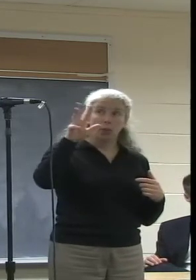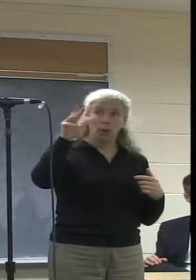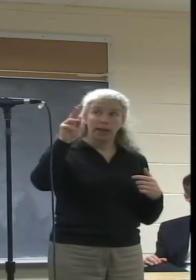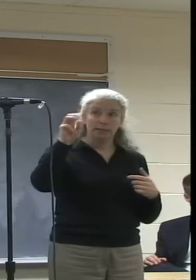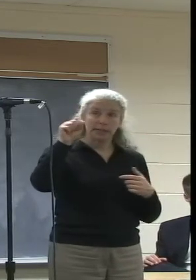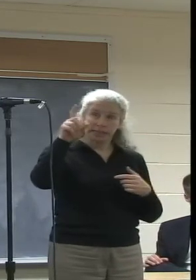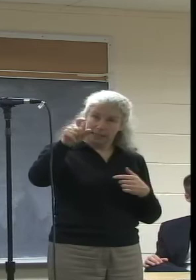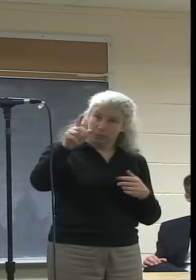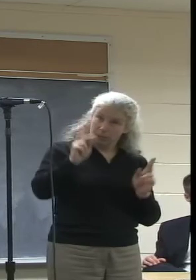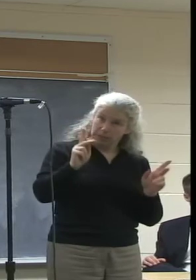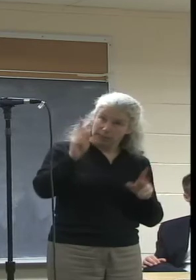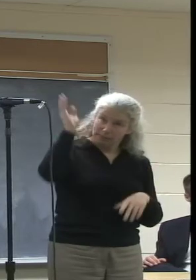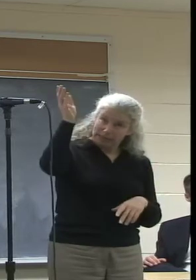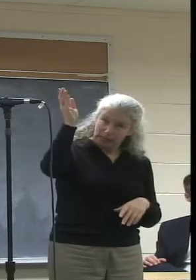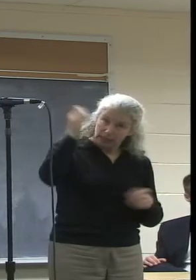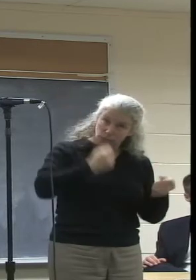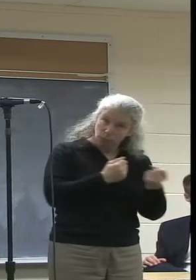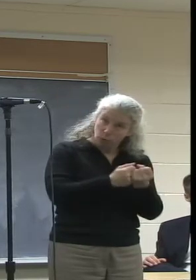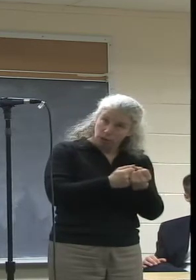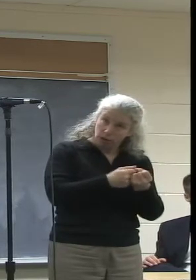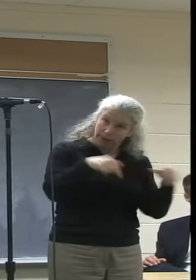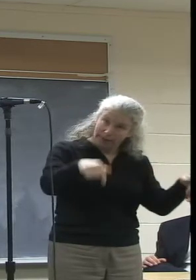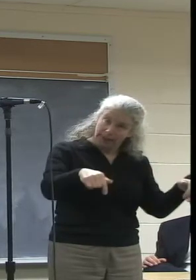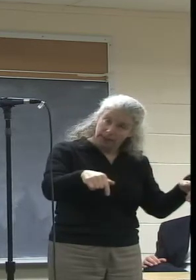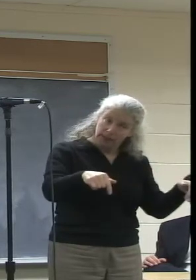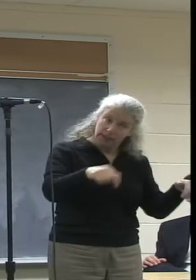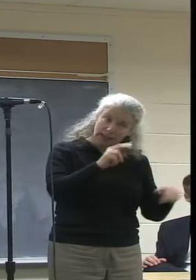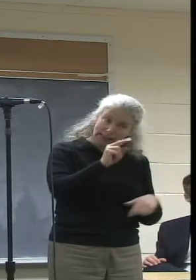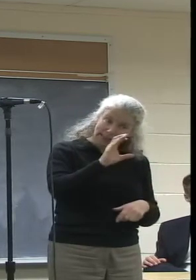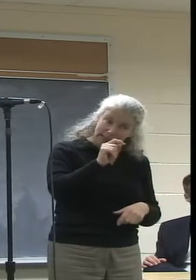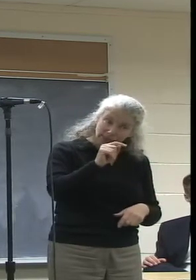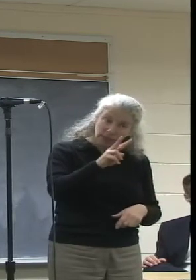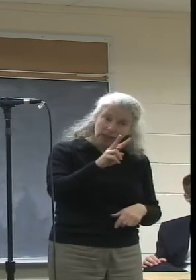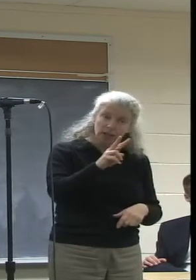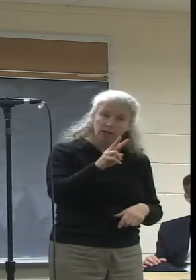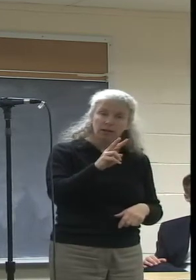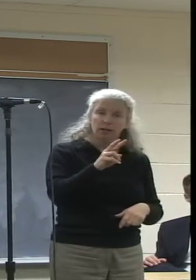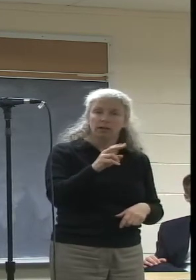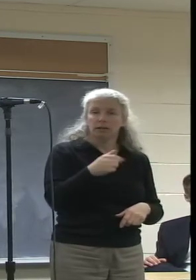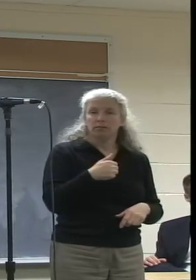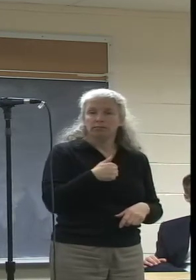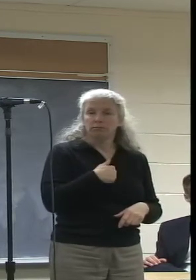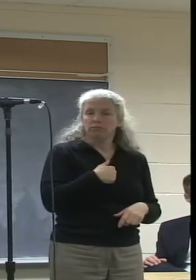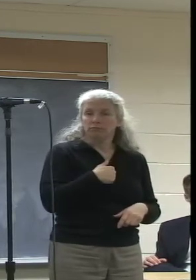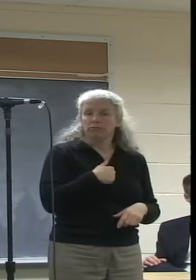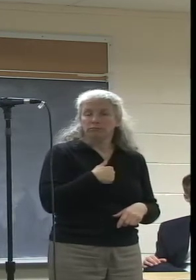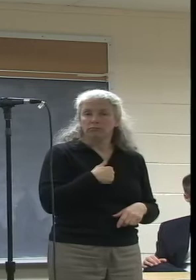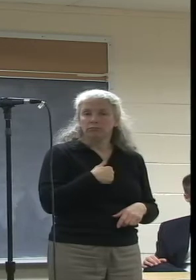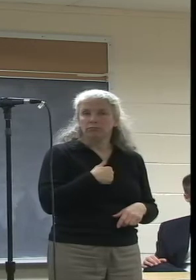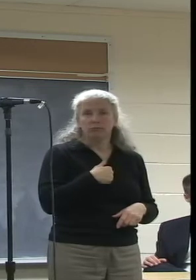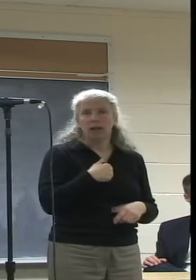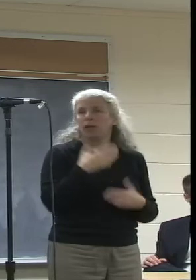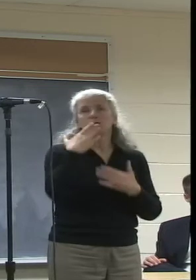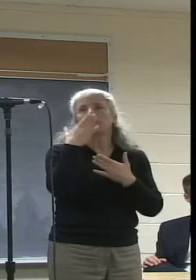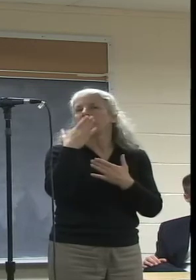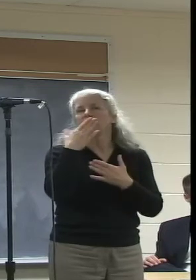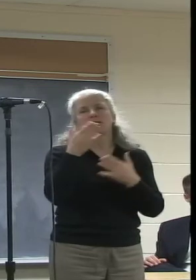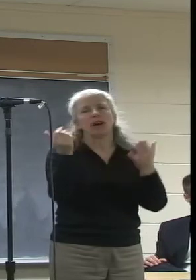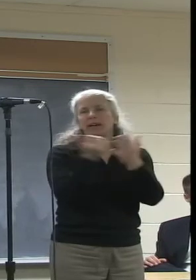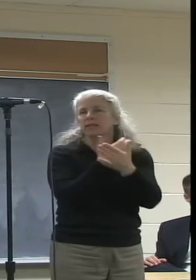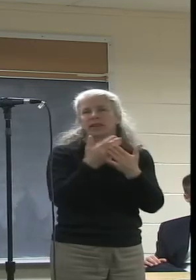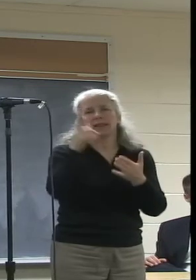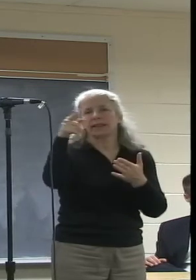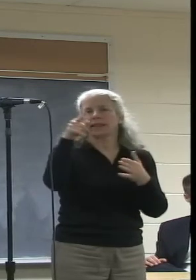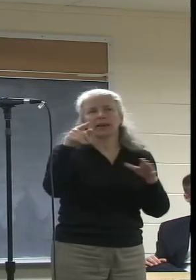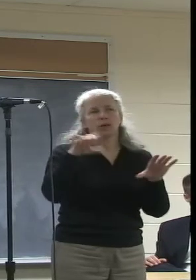people to come speak in favor of NCTV, I am so very grateful for everything that